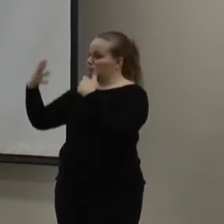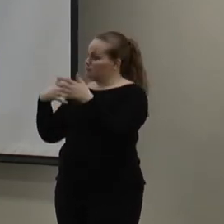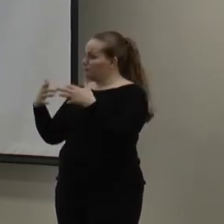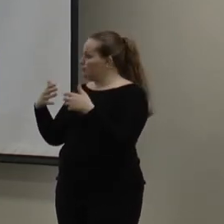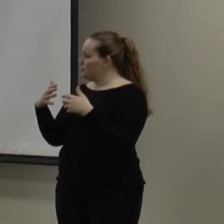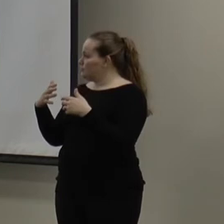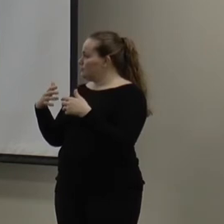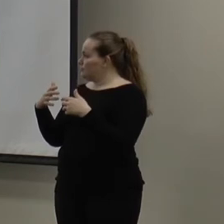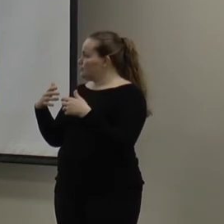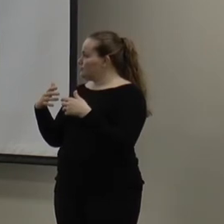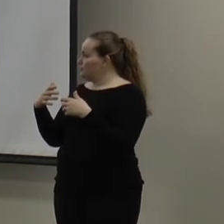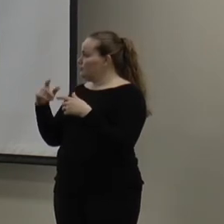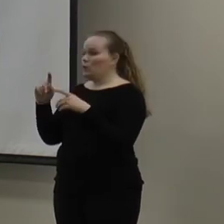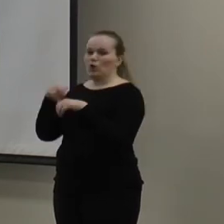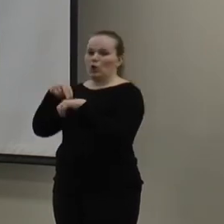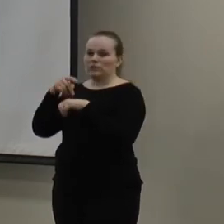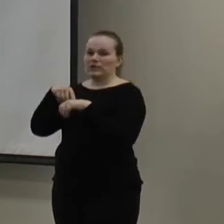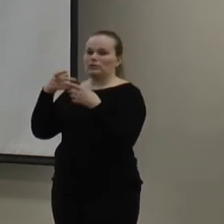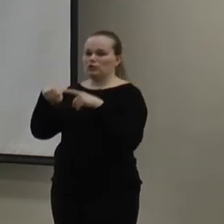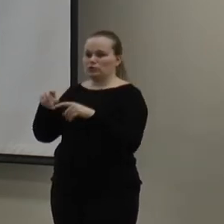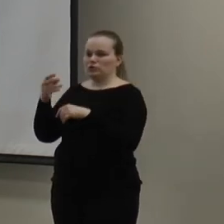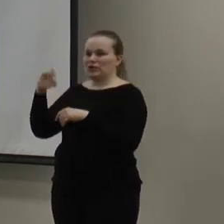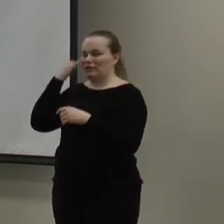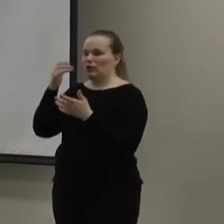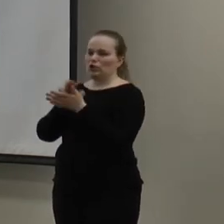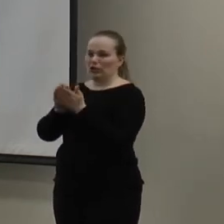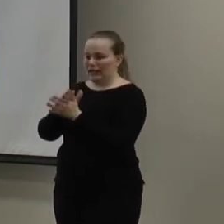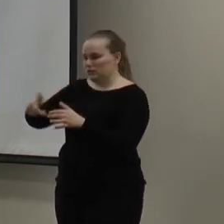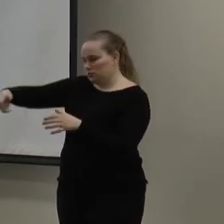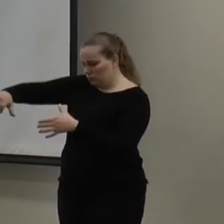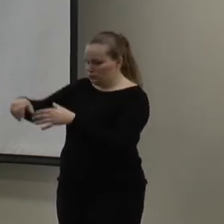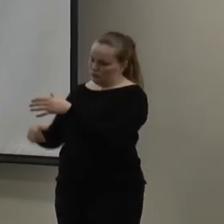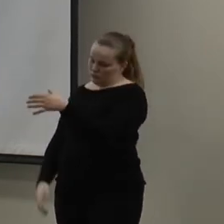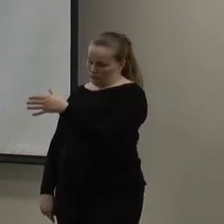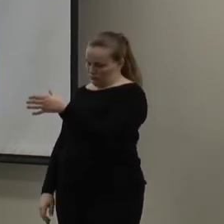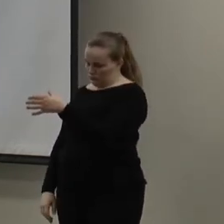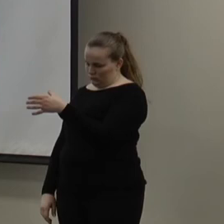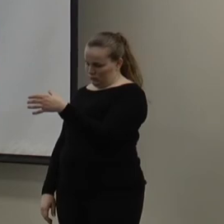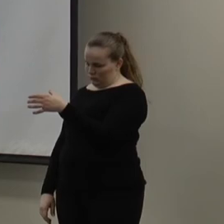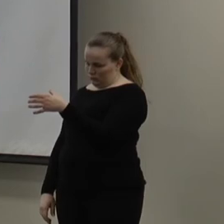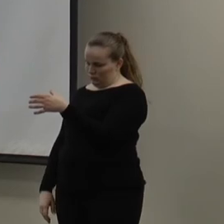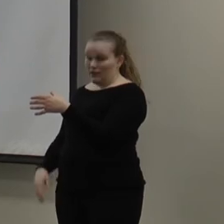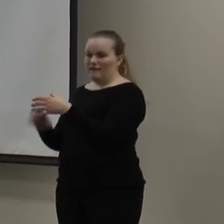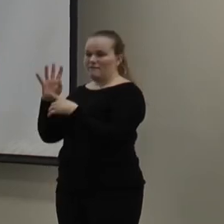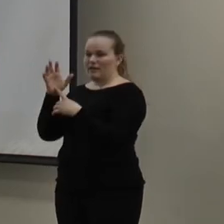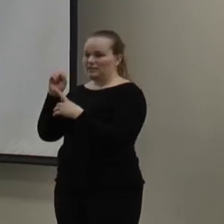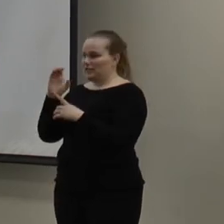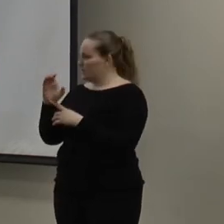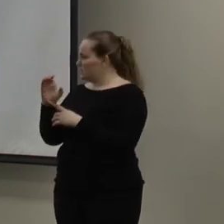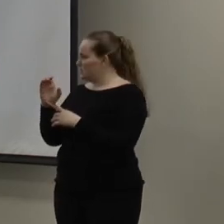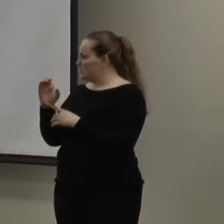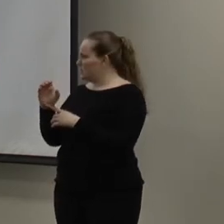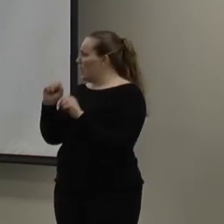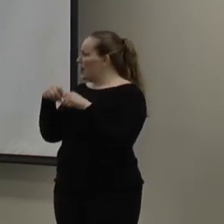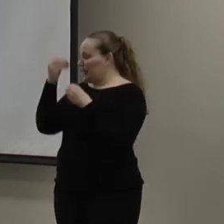at the volume at which you basically let it flow. So if you're washing hands, put in that same kind of flow rate. Leave it in there for five seconds. And then it will